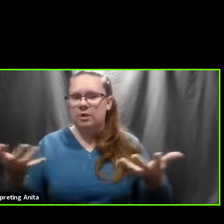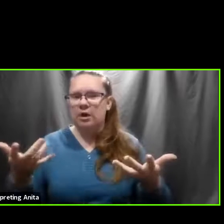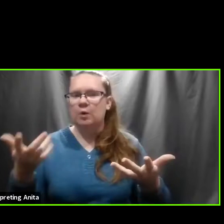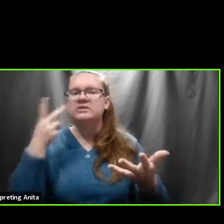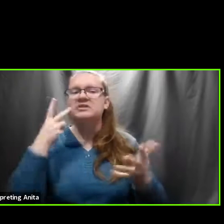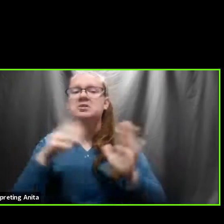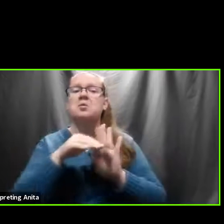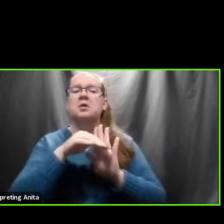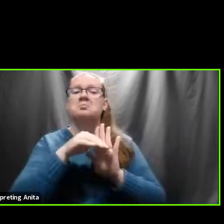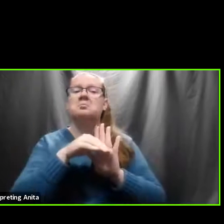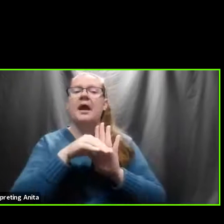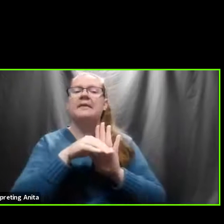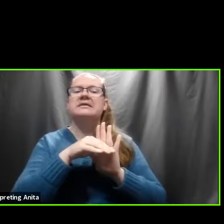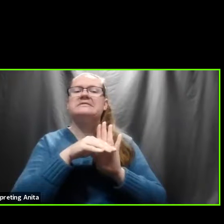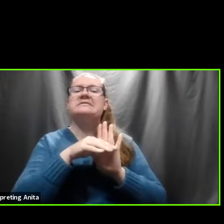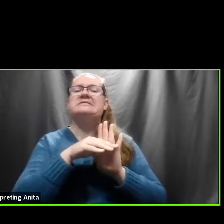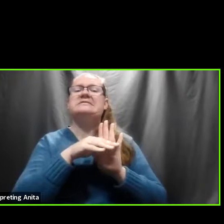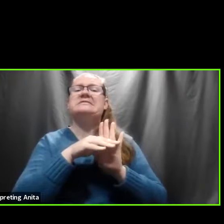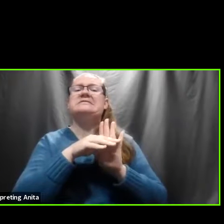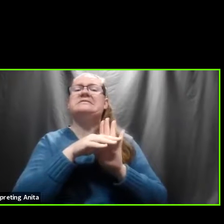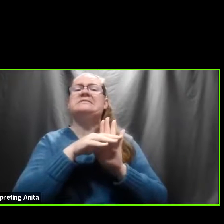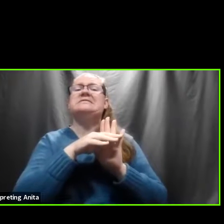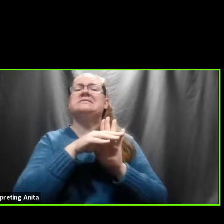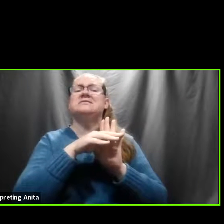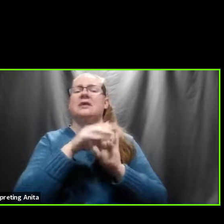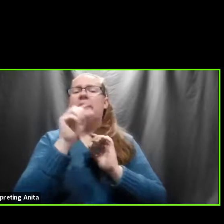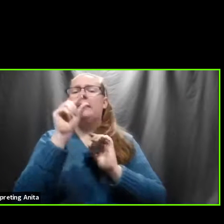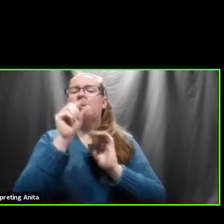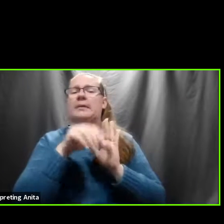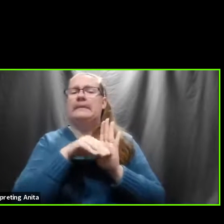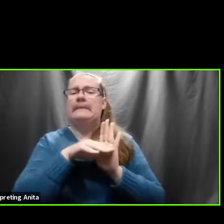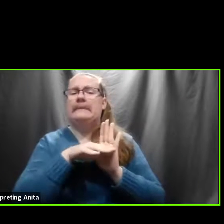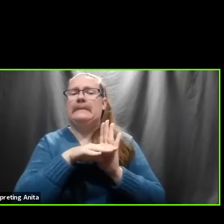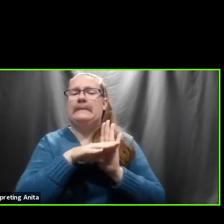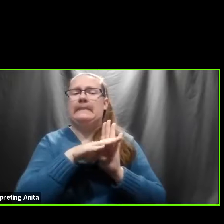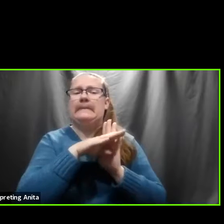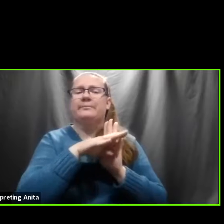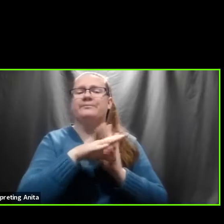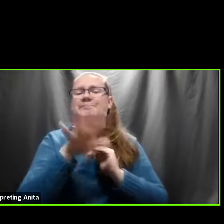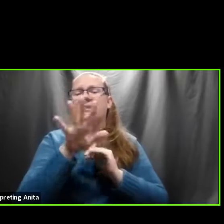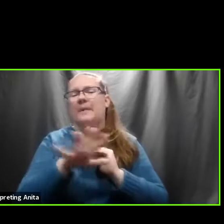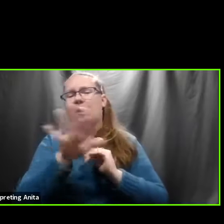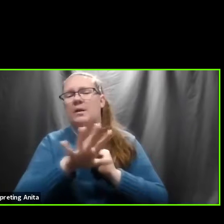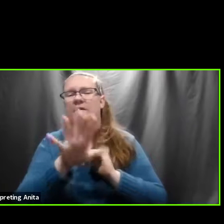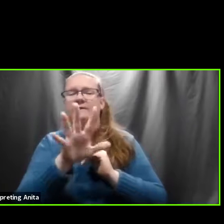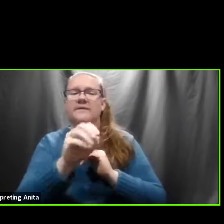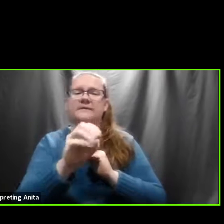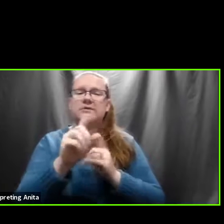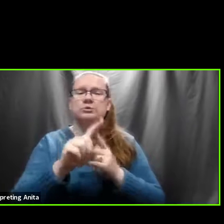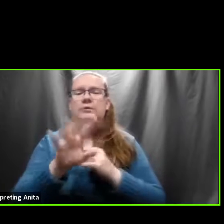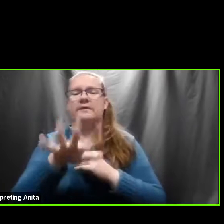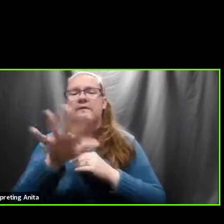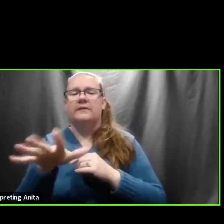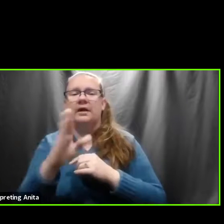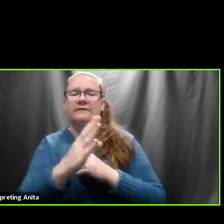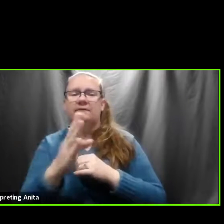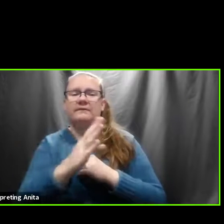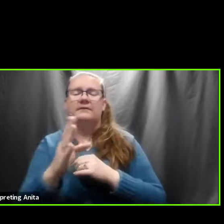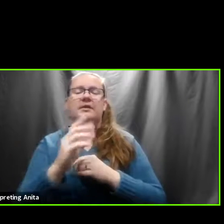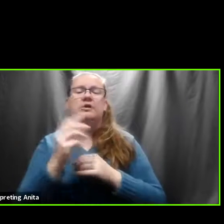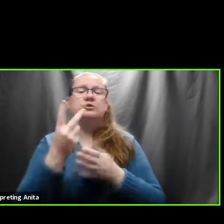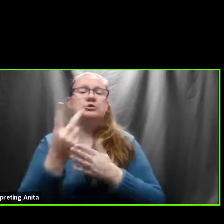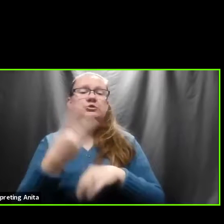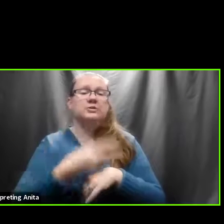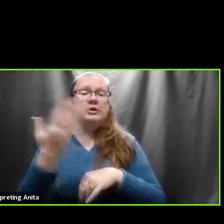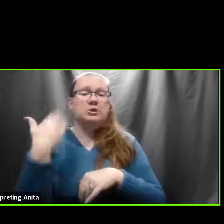an uptick in cases. Again, you know, average around 50 to 55. We spiked a little bit a couple of days ago at